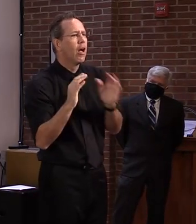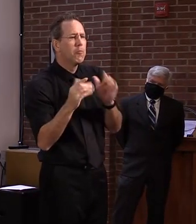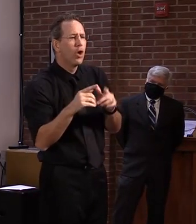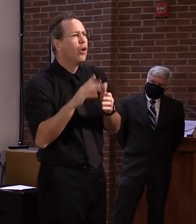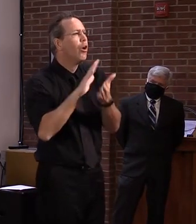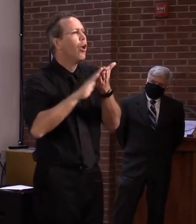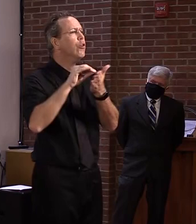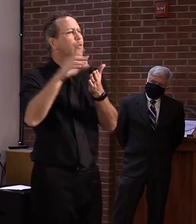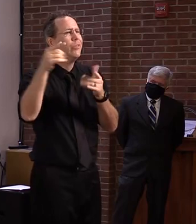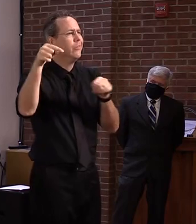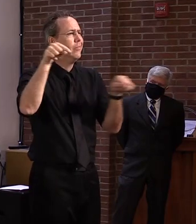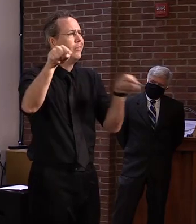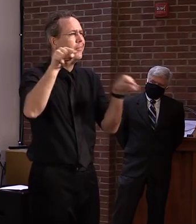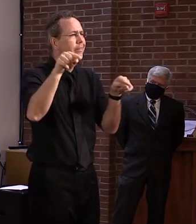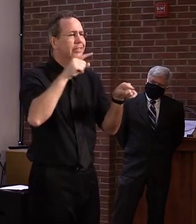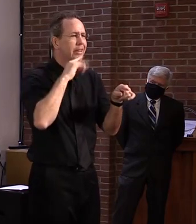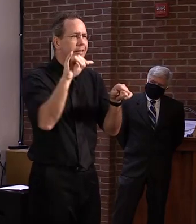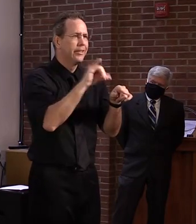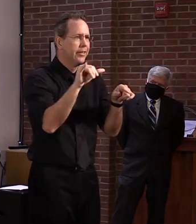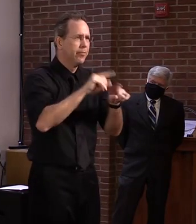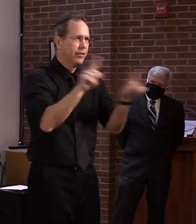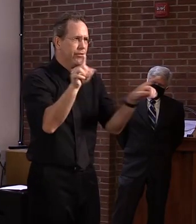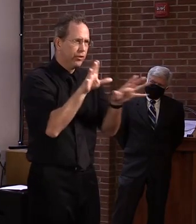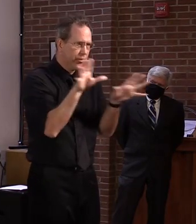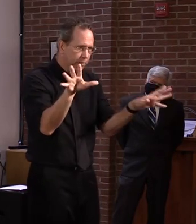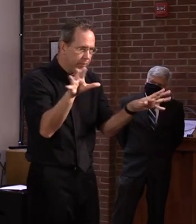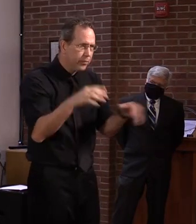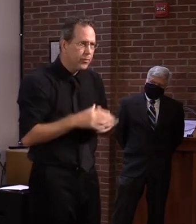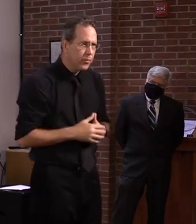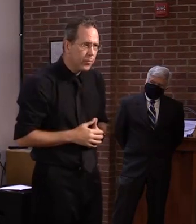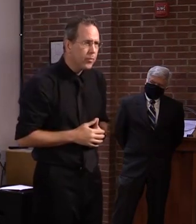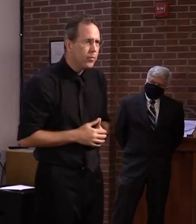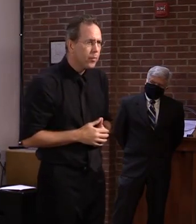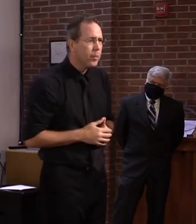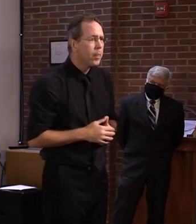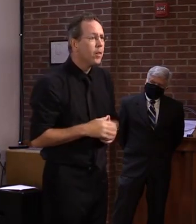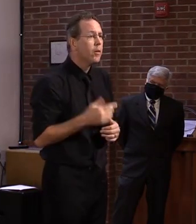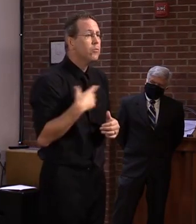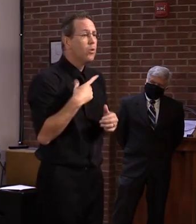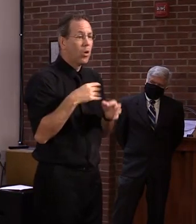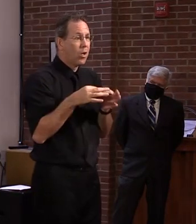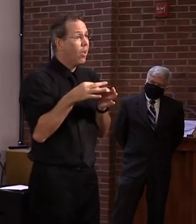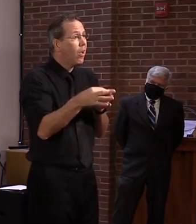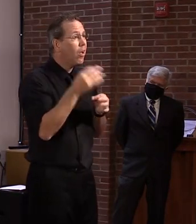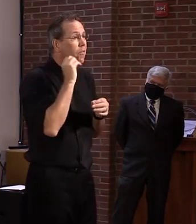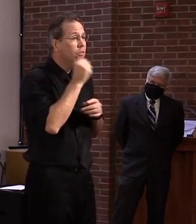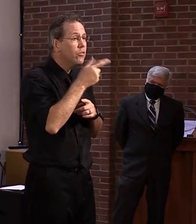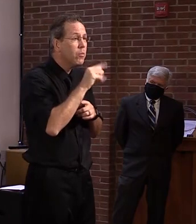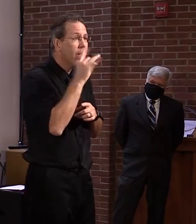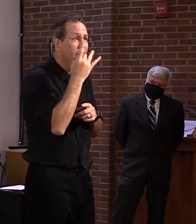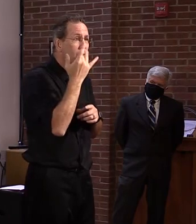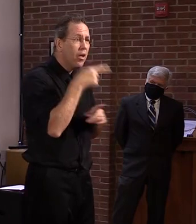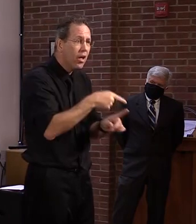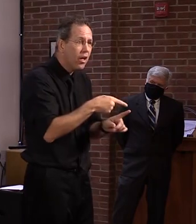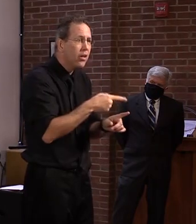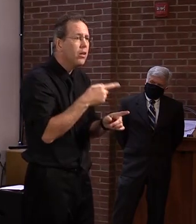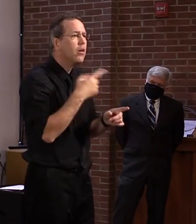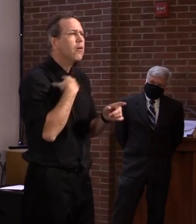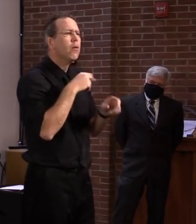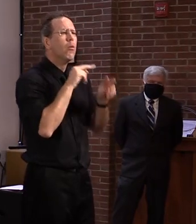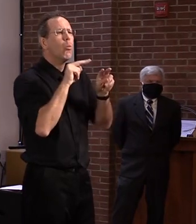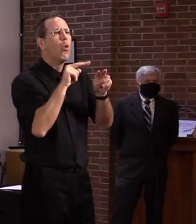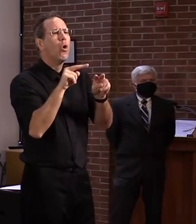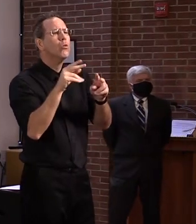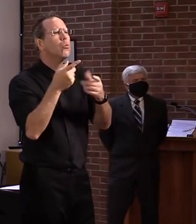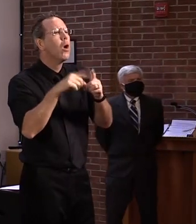one of the, the advantages we have in terms of delaying schools after Labor Day is we can watch the epidemiological data from the high school or the college opening